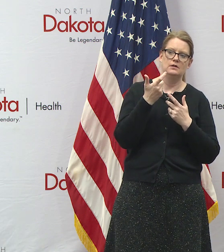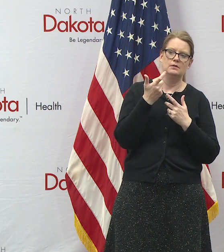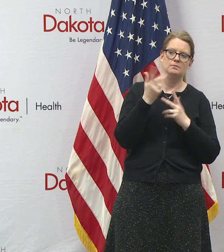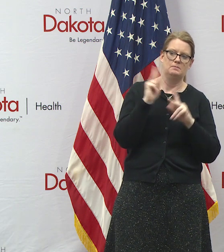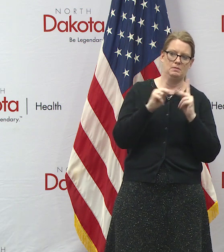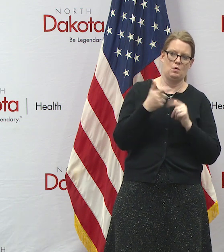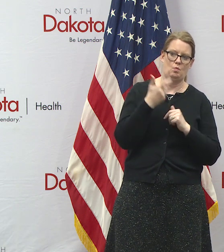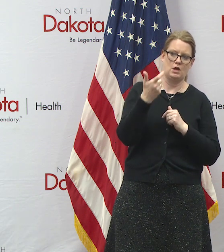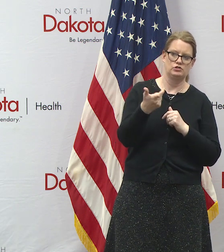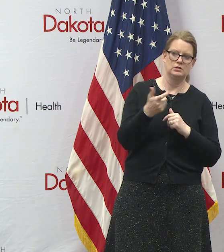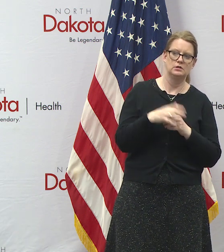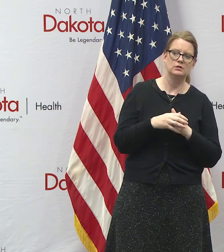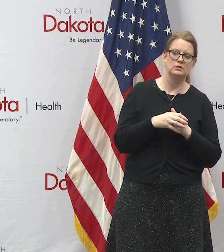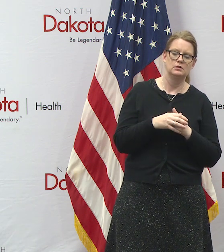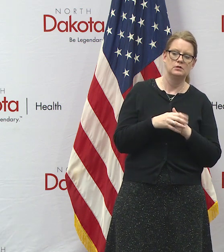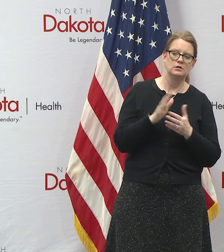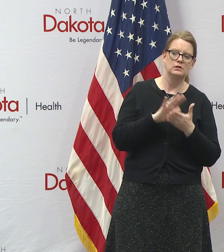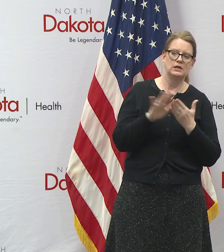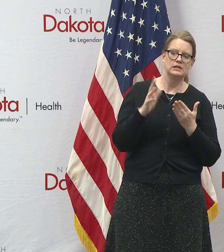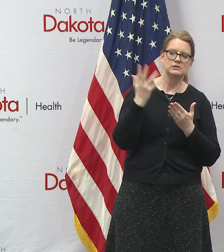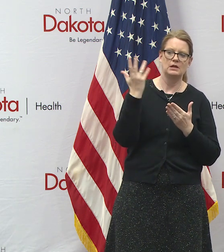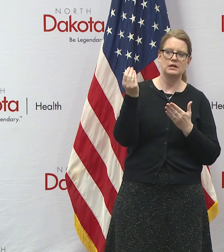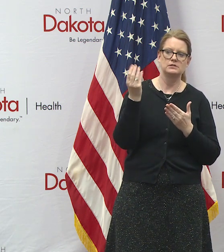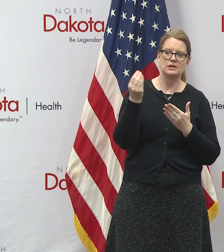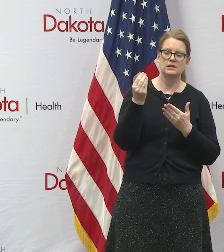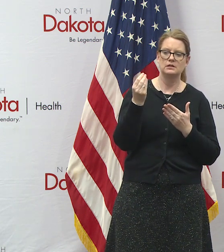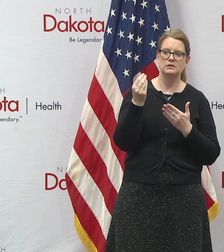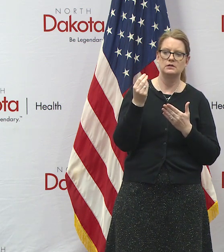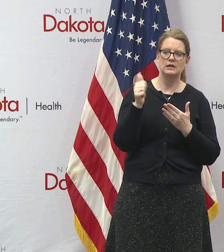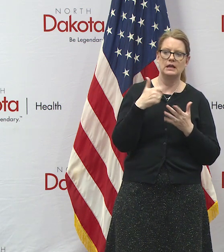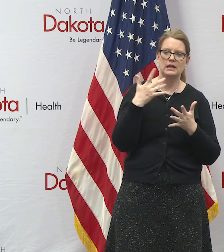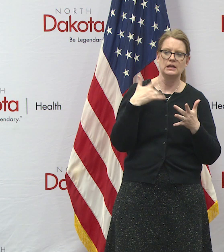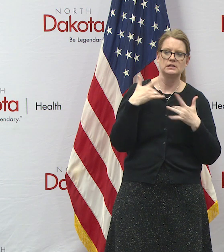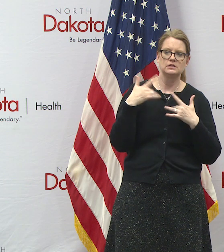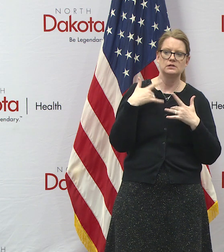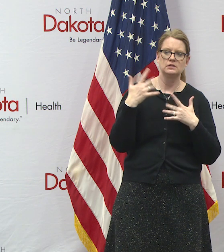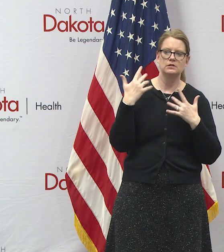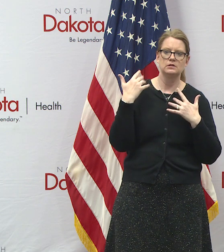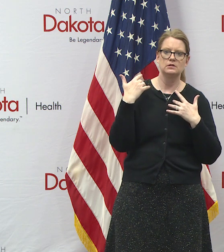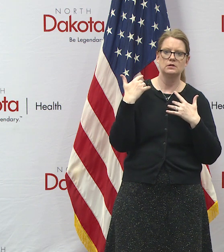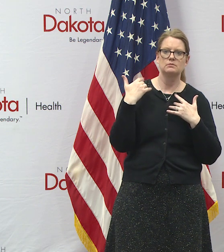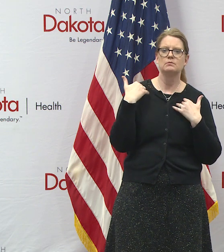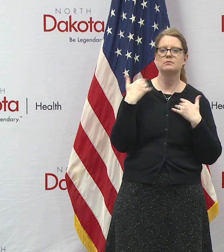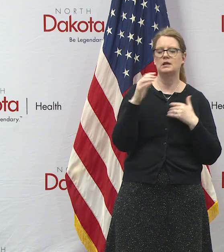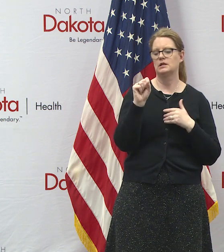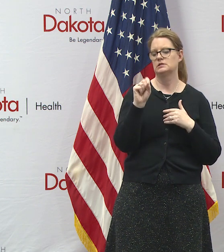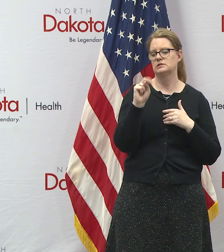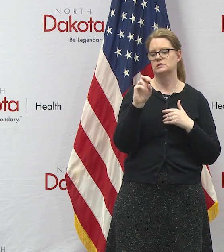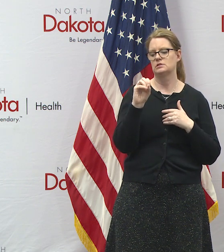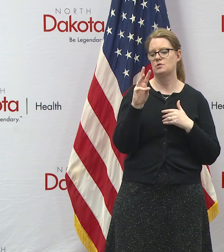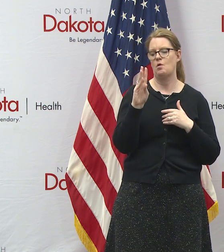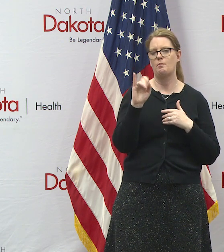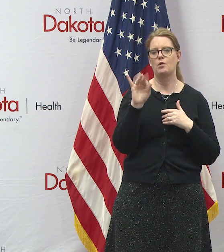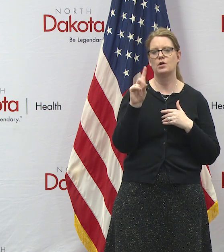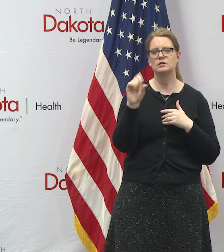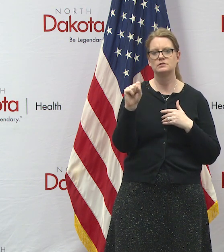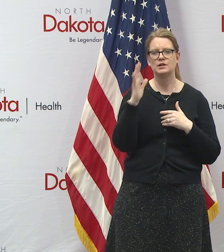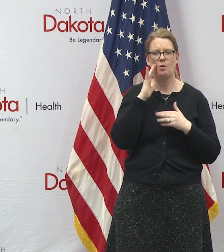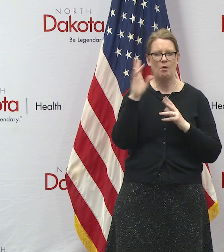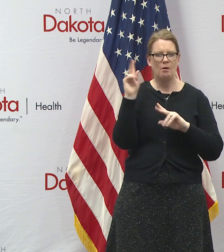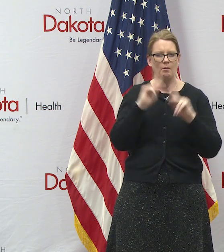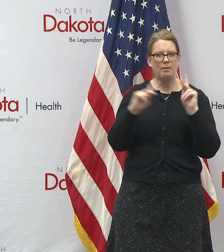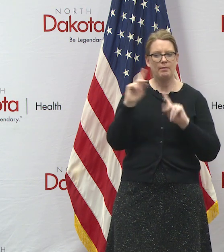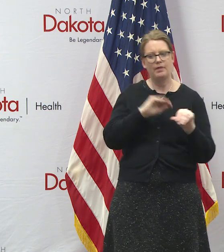it getting warmer out nicer with spring coming up is there any concern for snowbirds returning from areas like arizona and florida